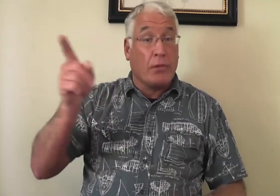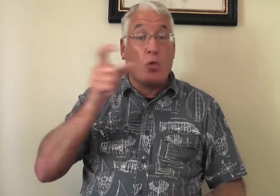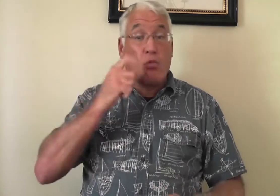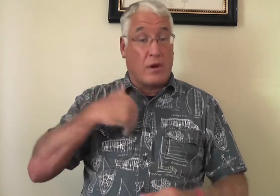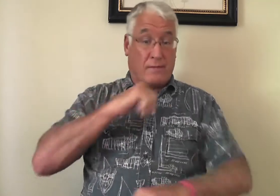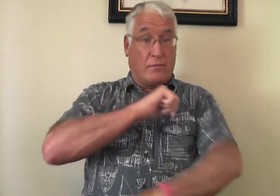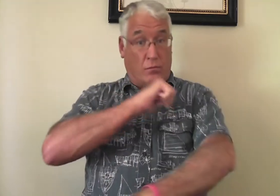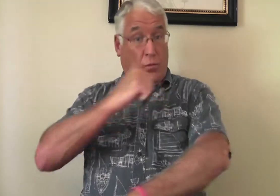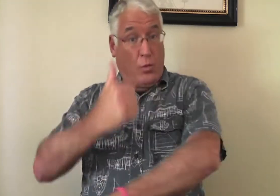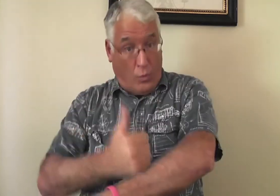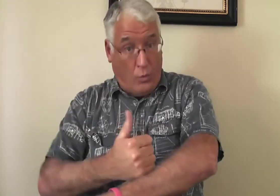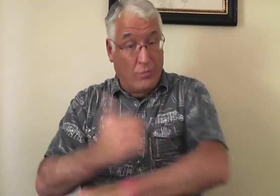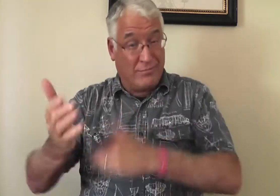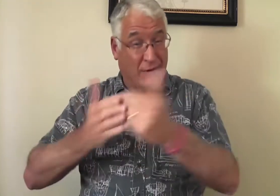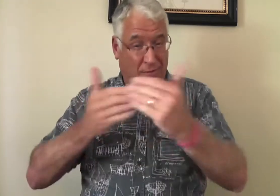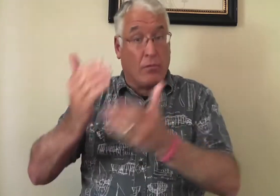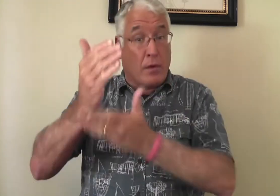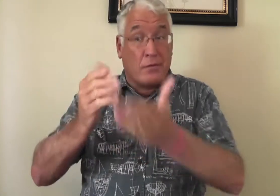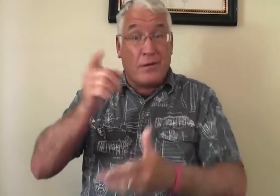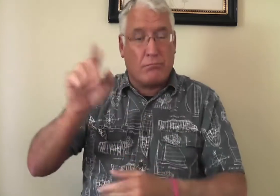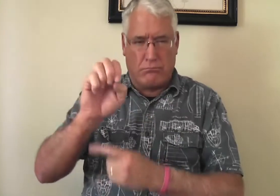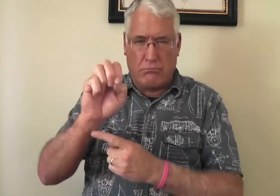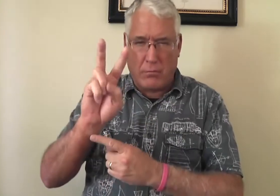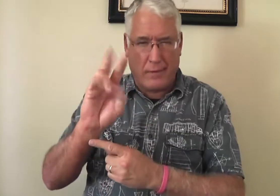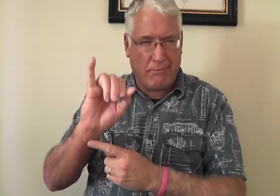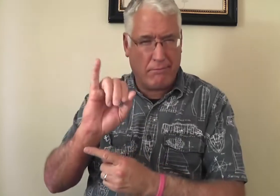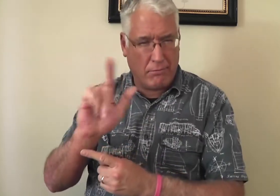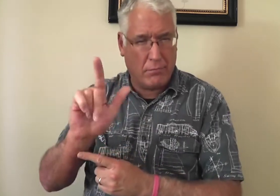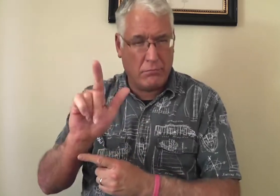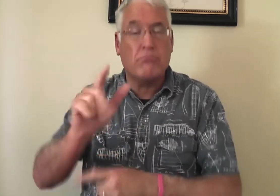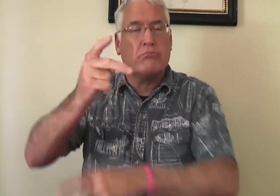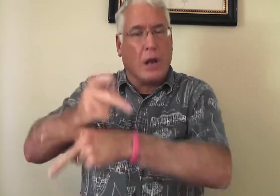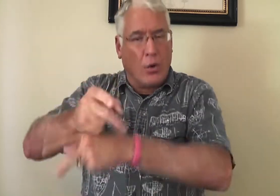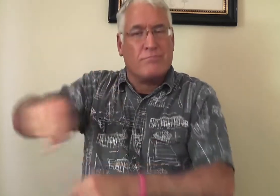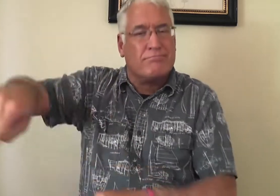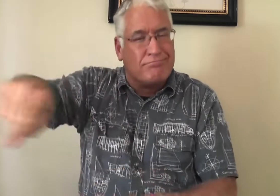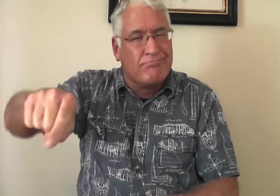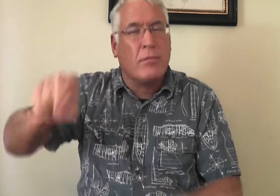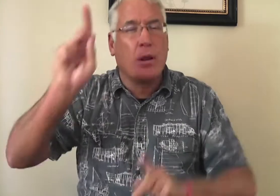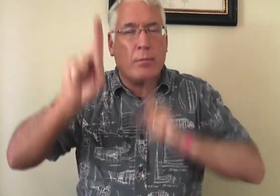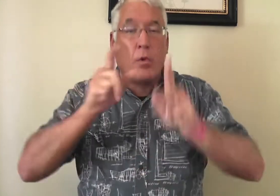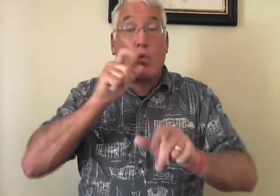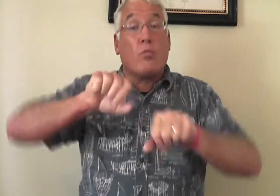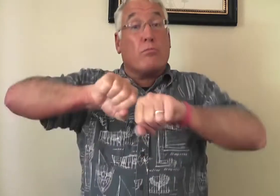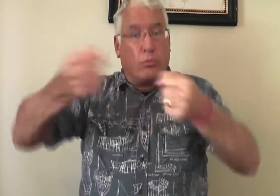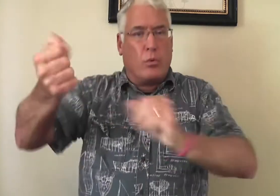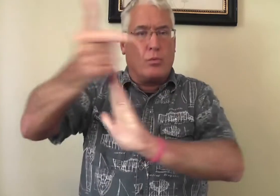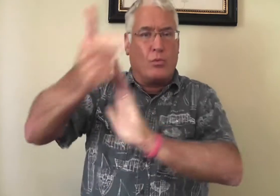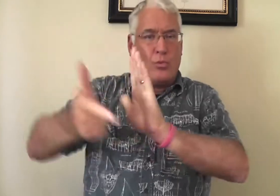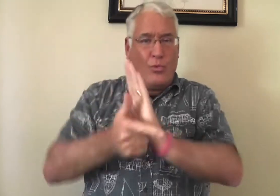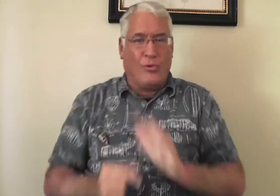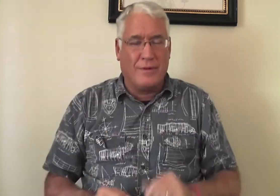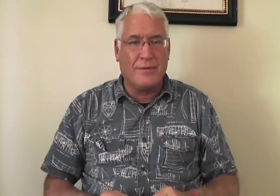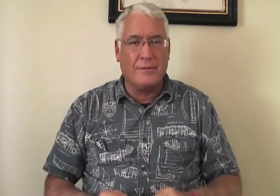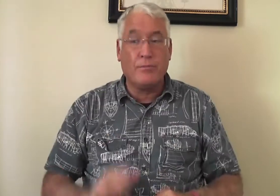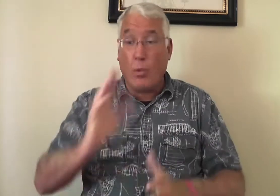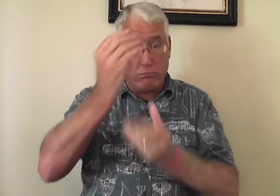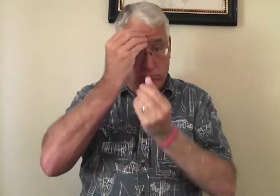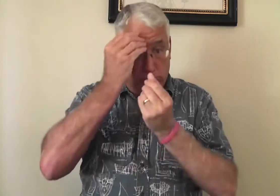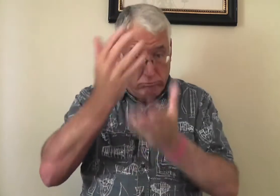Well, you know, there are authorities out there who are evil, but they still take care of the people who break